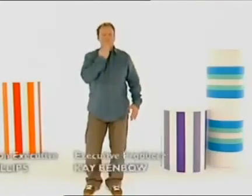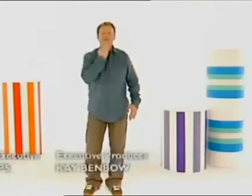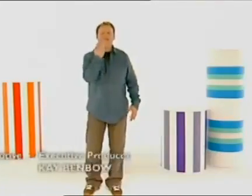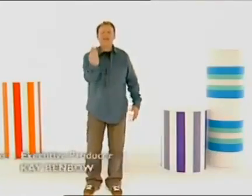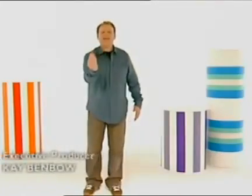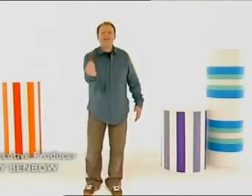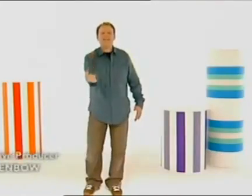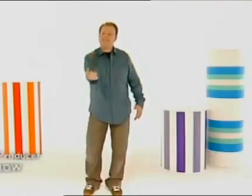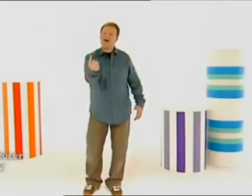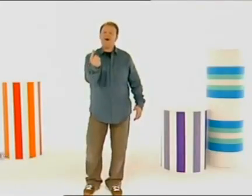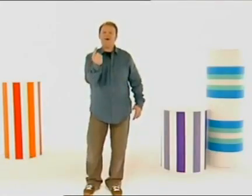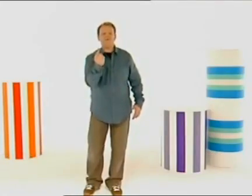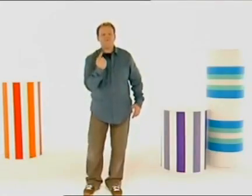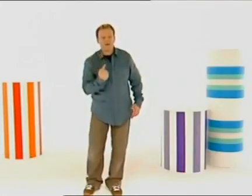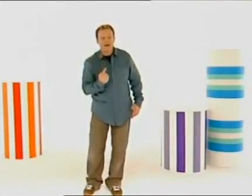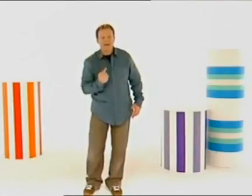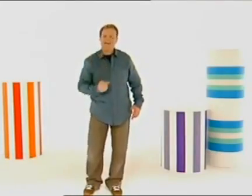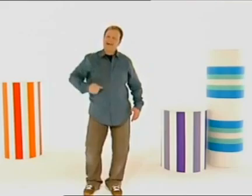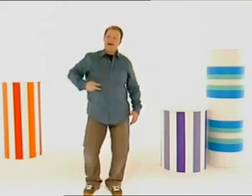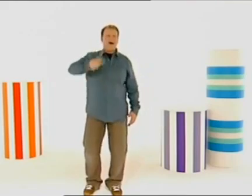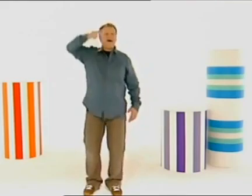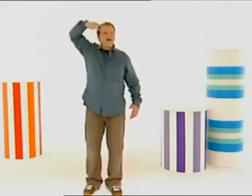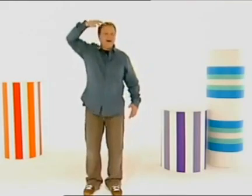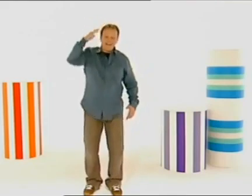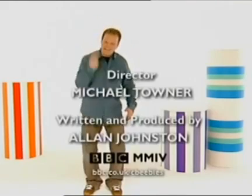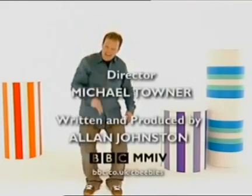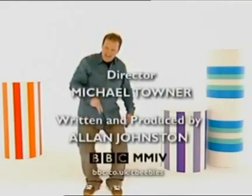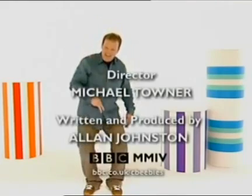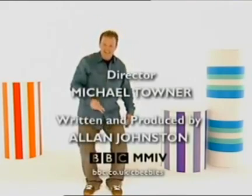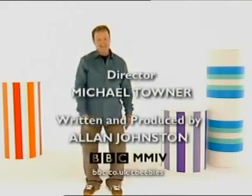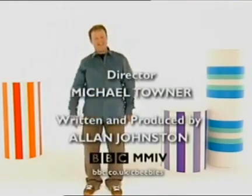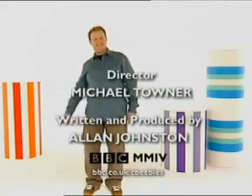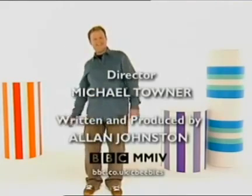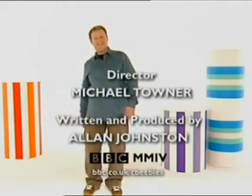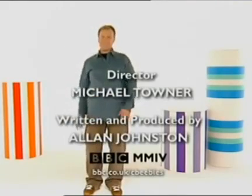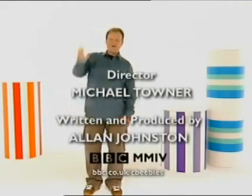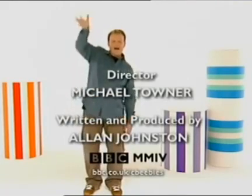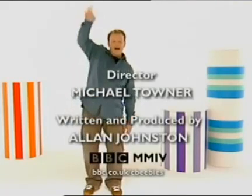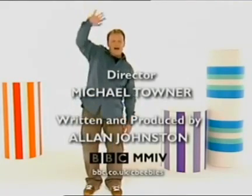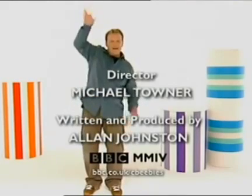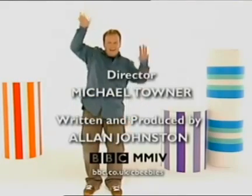Please come back again. Bye-bye. Bye-bye.